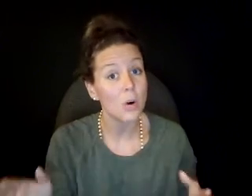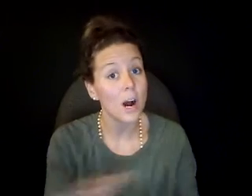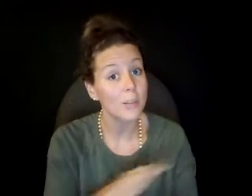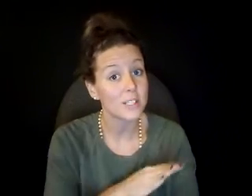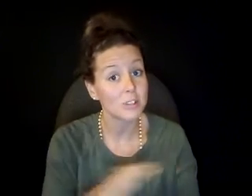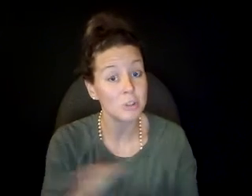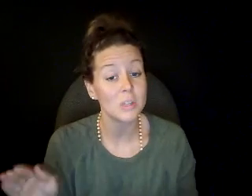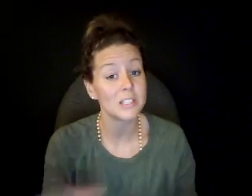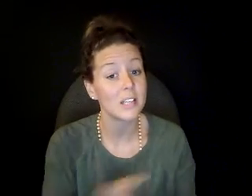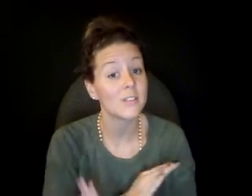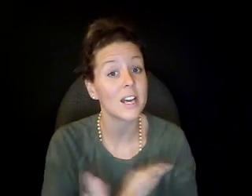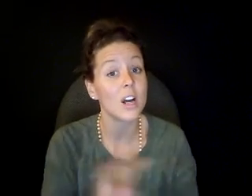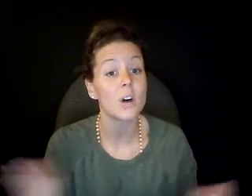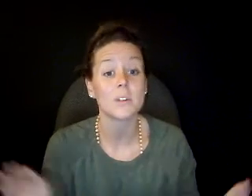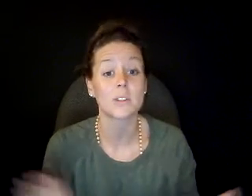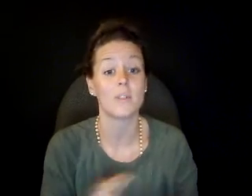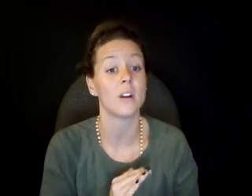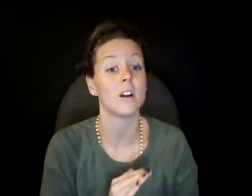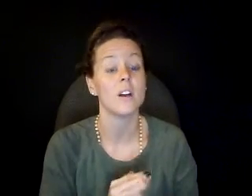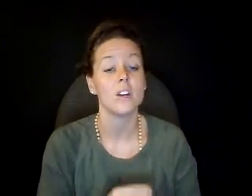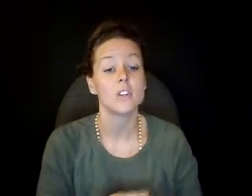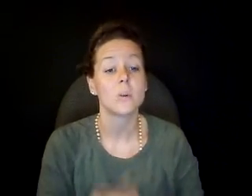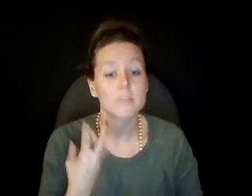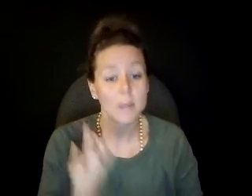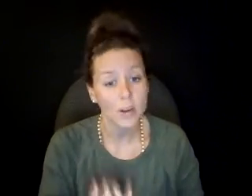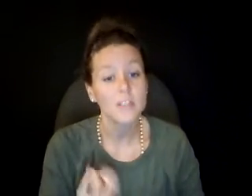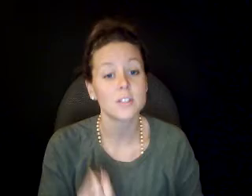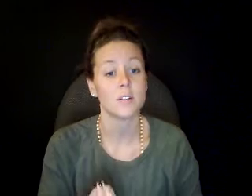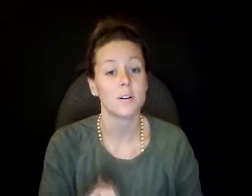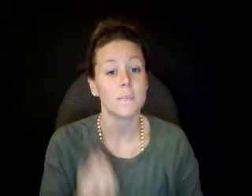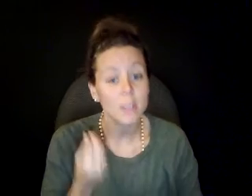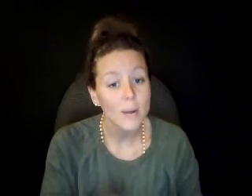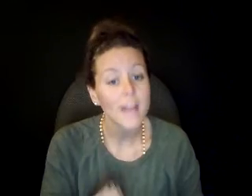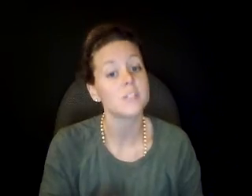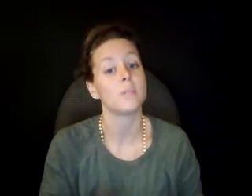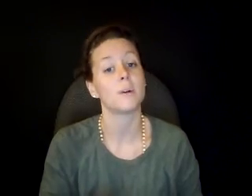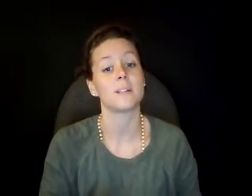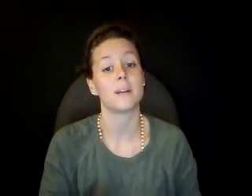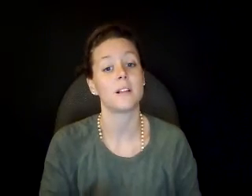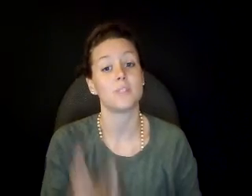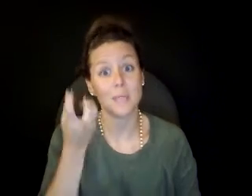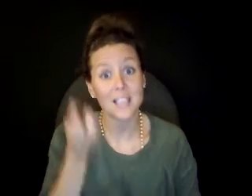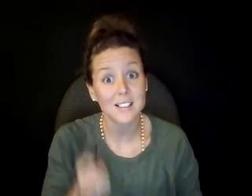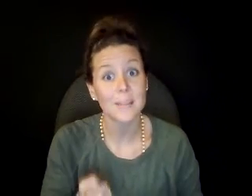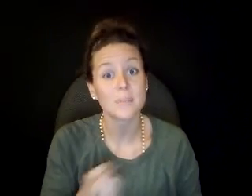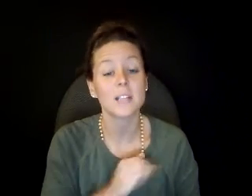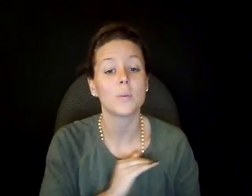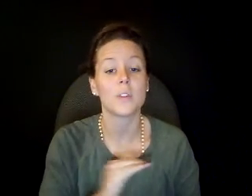opposite to this love at all whatsoever. So it is my gratitude. My gratitude permits my love to be accepted without